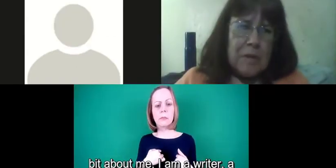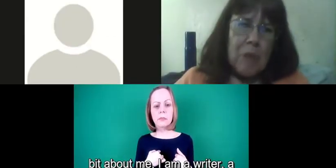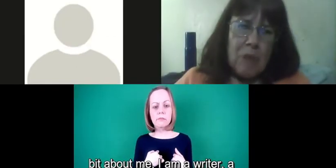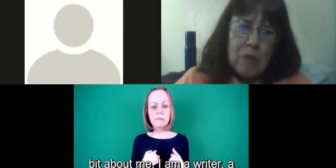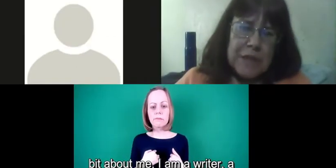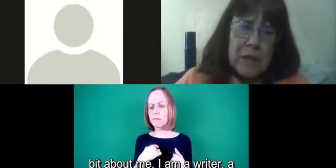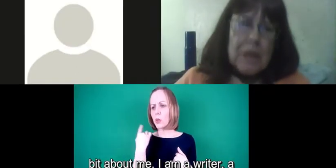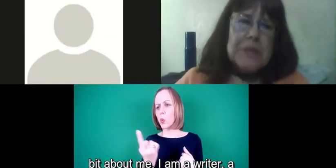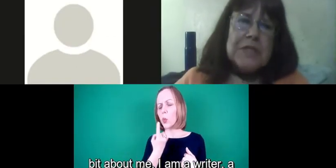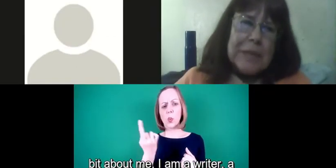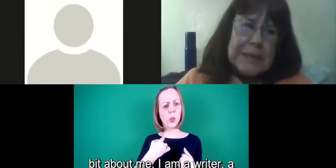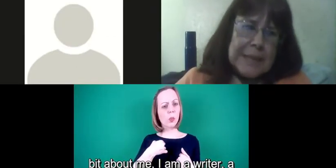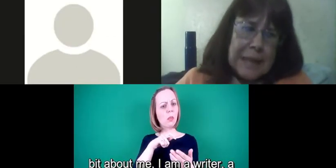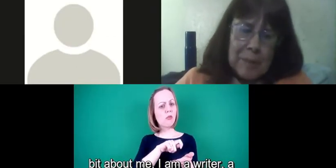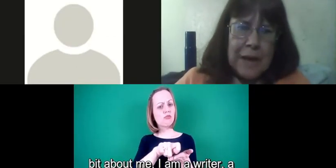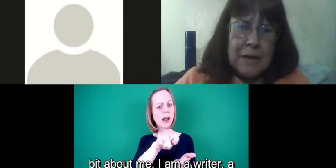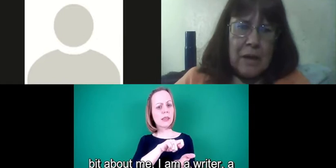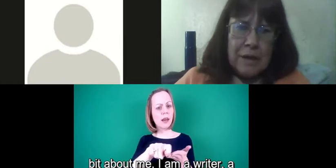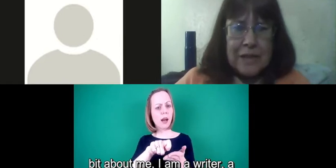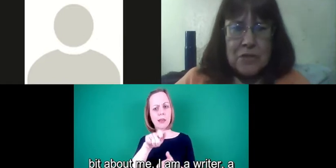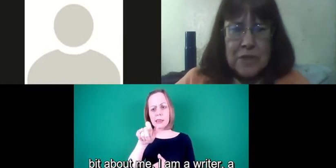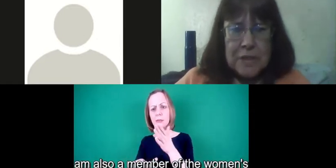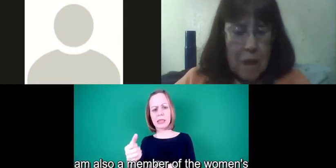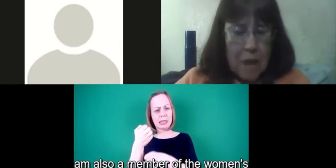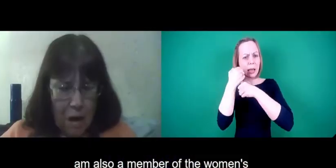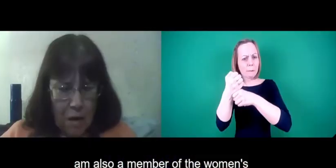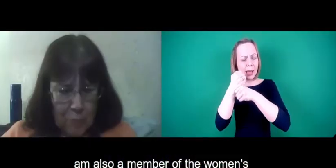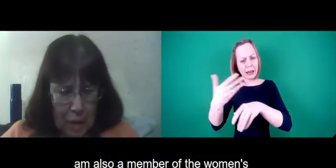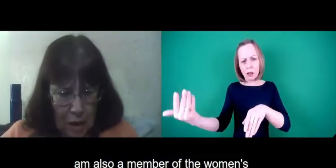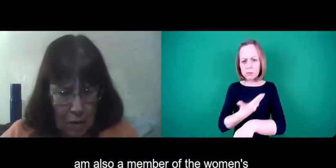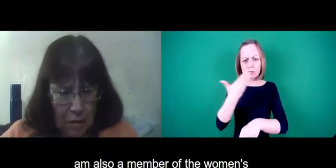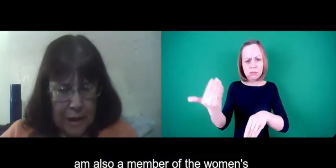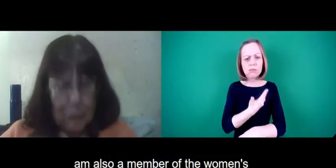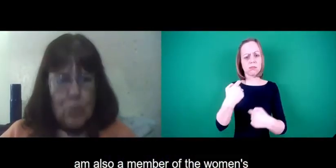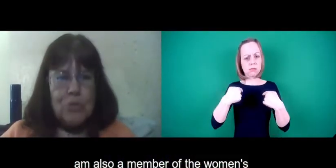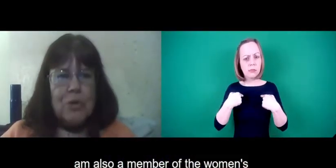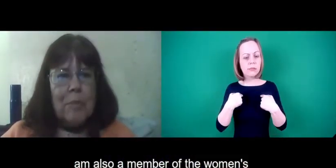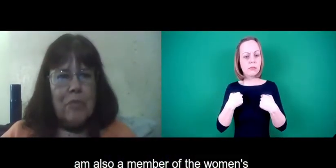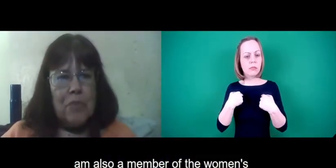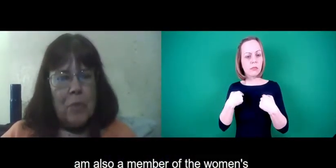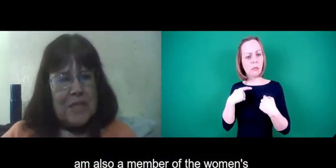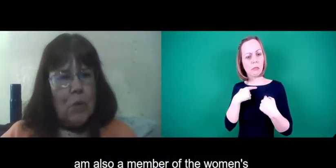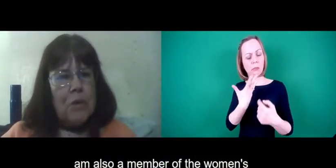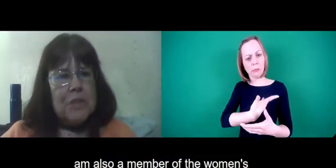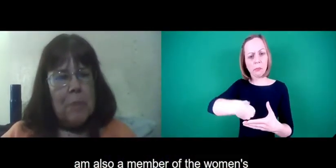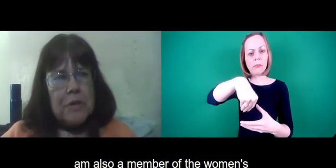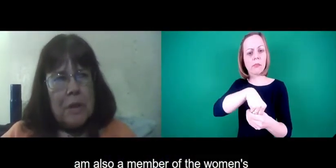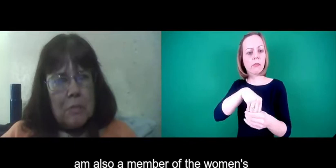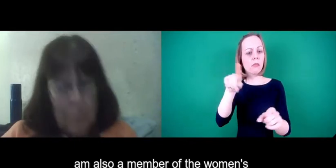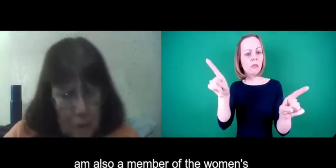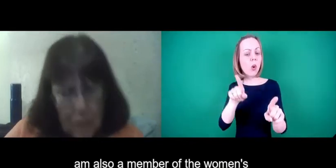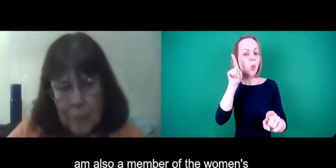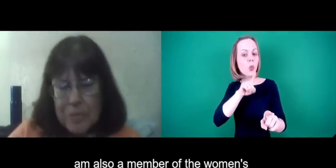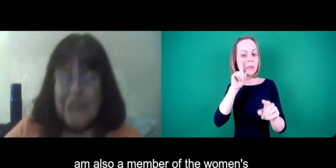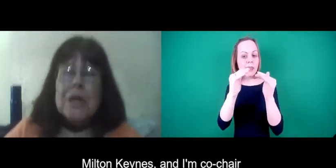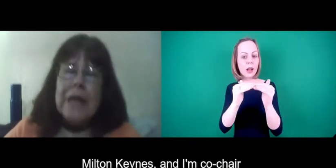am a writer, disability campaigner and activist. I am also a member of the Women's Equality Party and